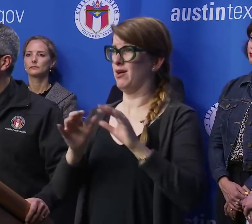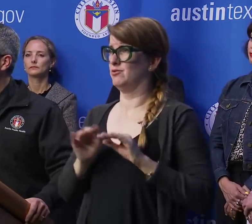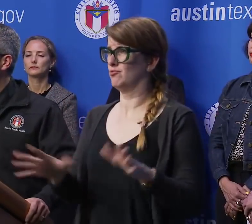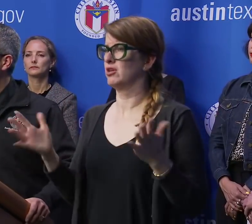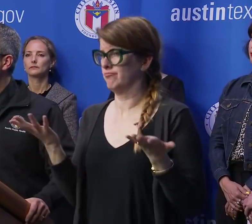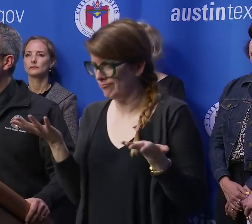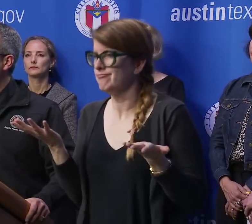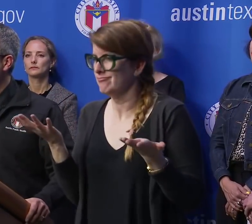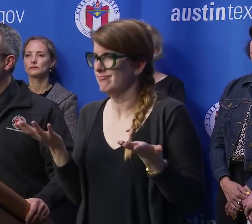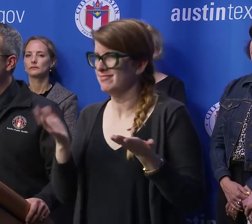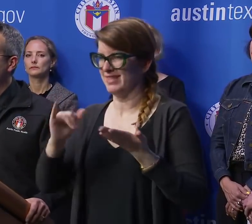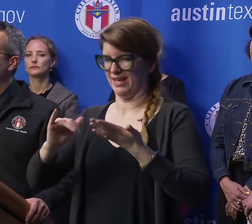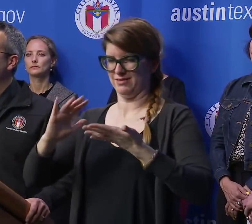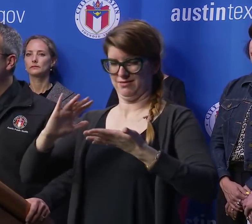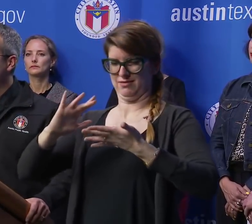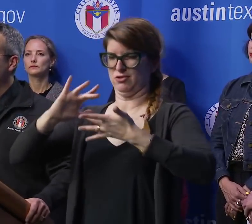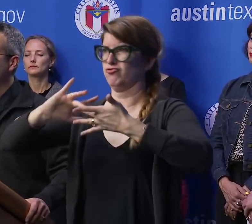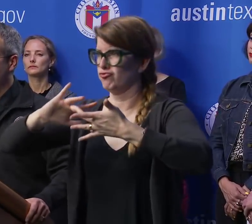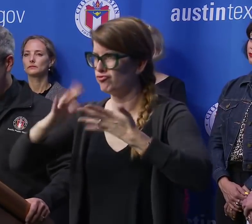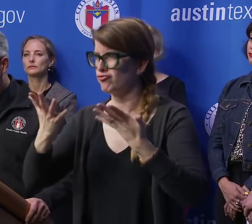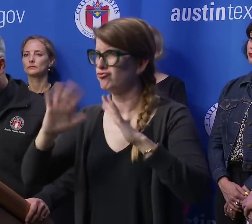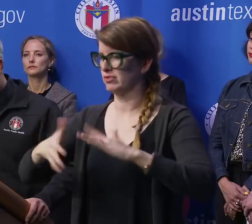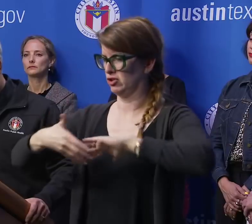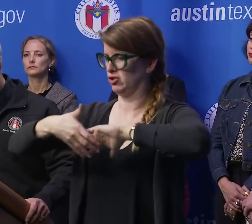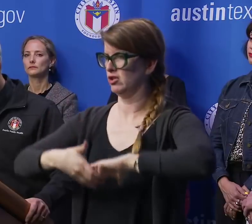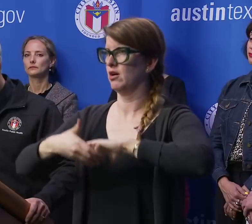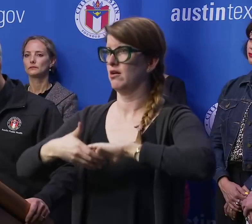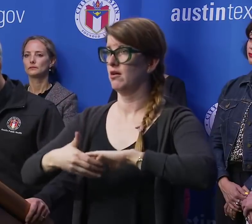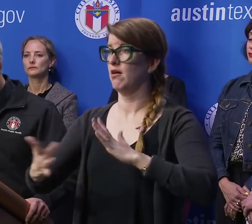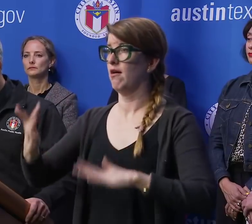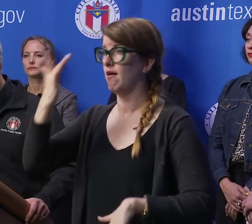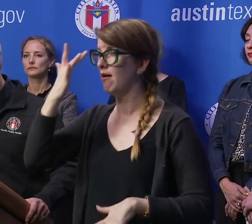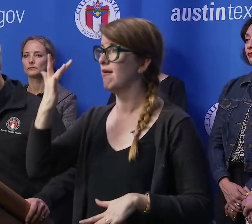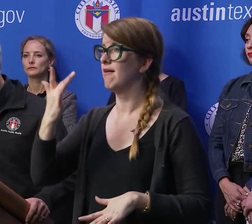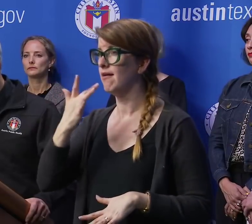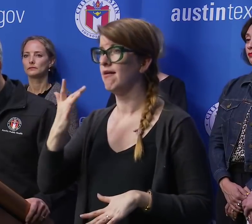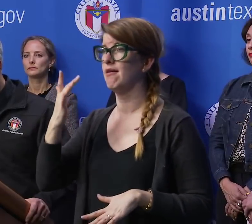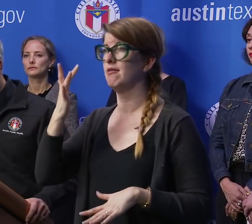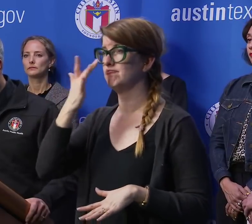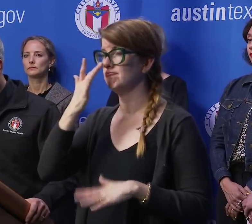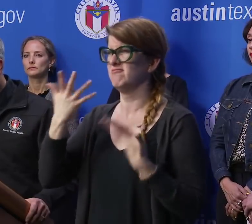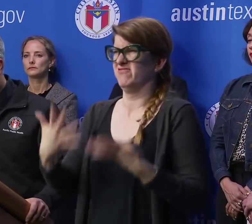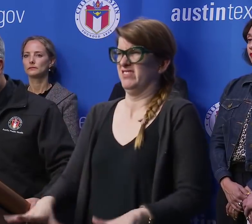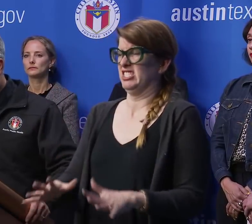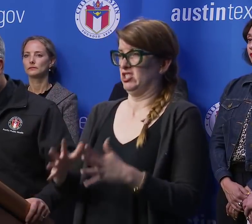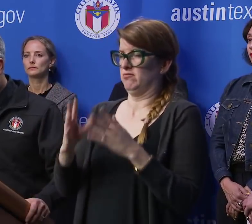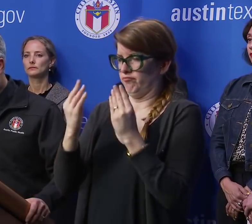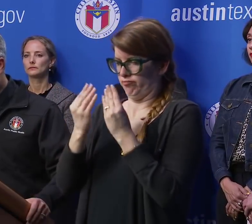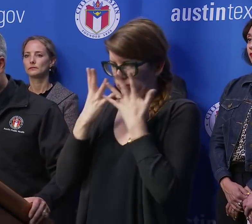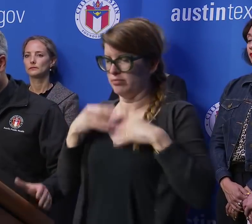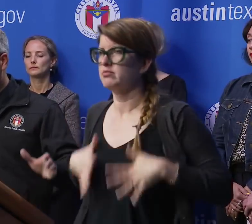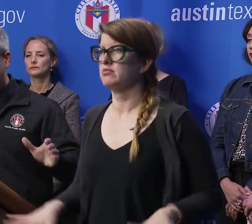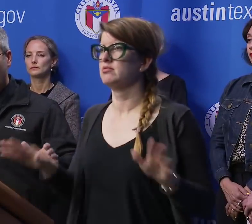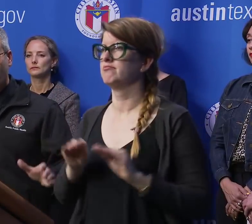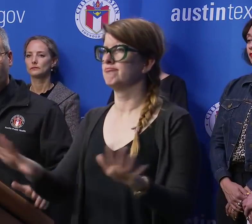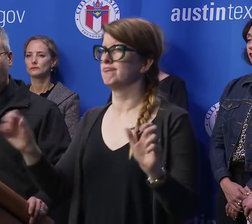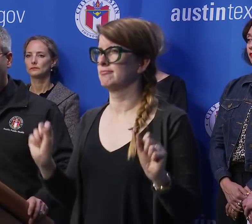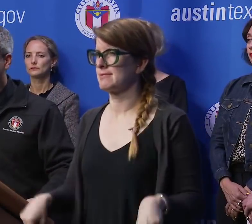spread is that handshake and then touching the eyes, the mouth, or the nose. Again,